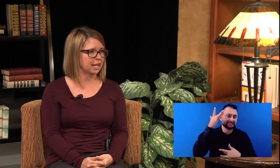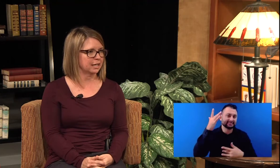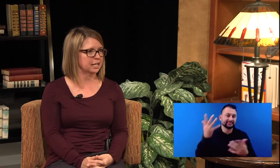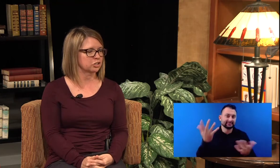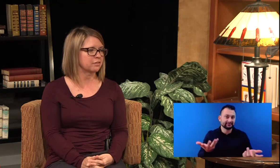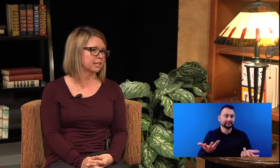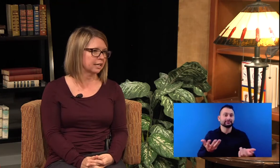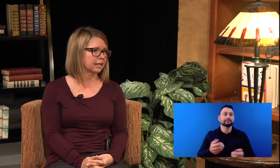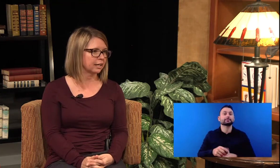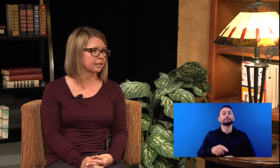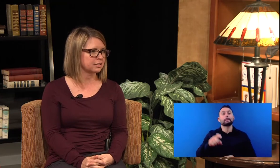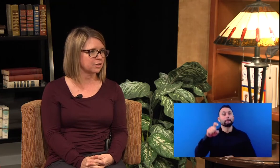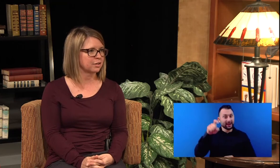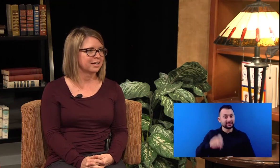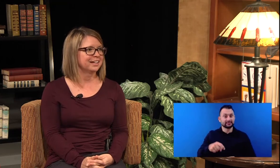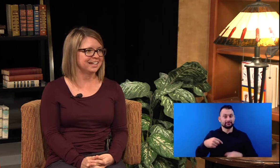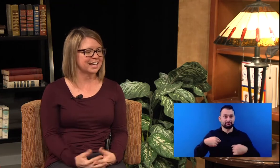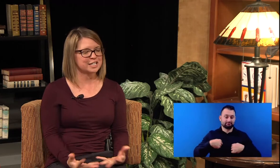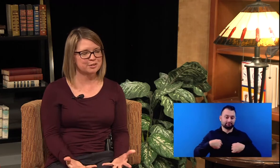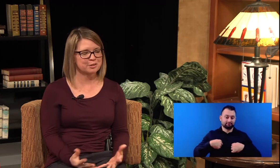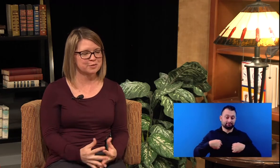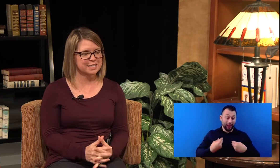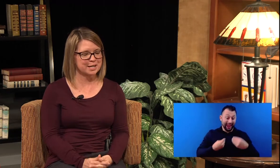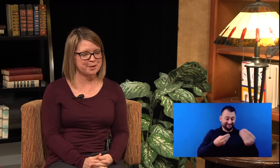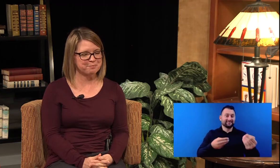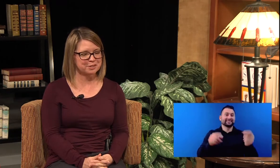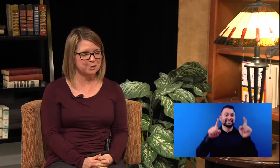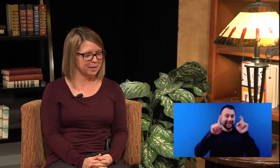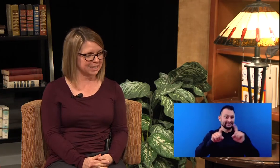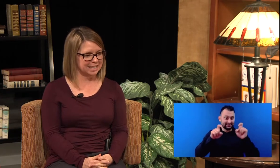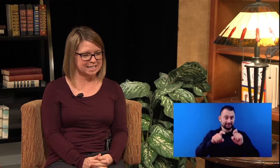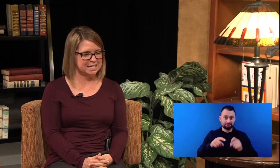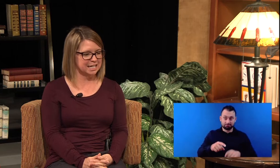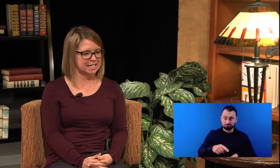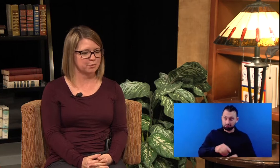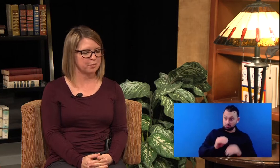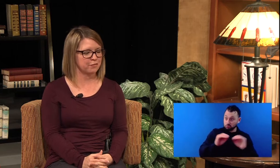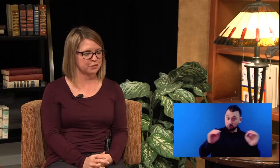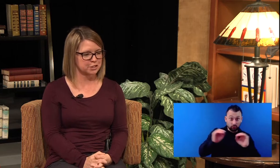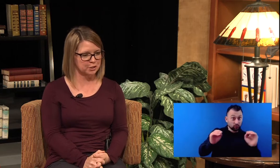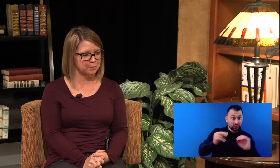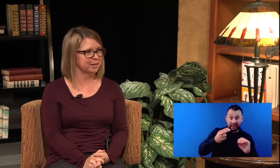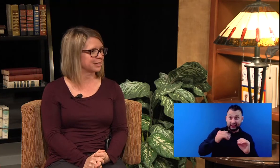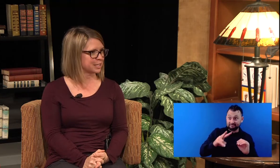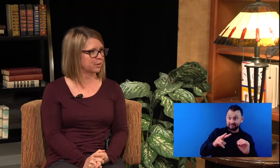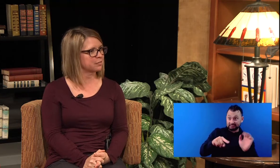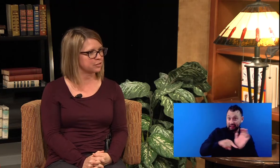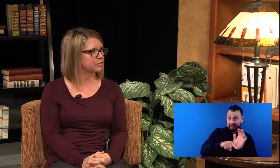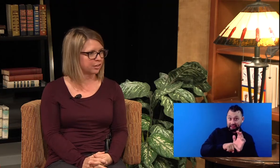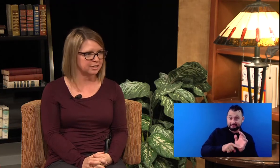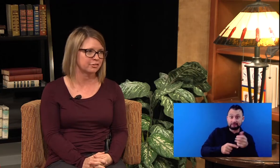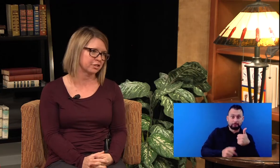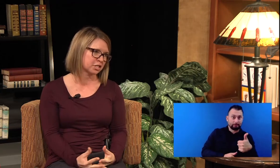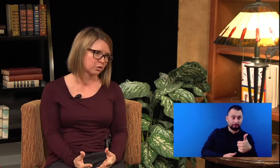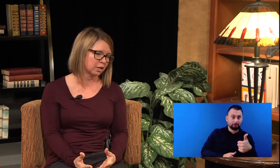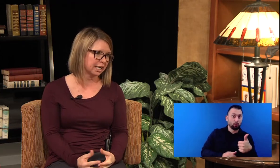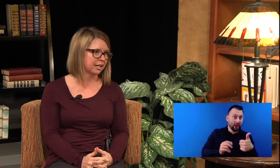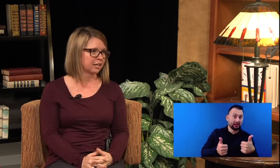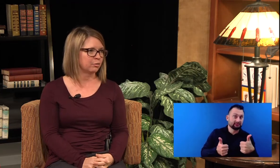had HIV in it. So yeah, so there was, you know, back in the 1980s when we first heard about this, right, it was a very different story. We